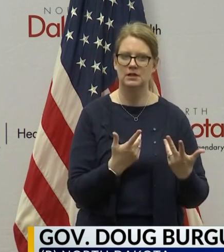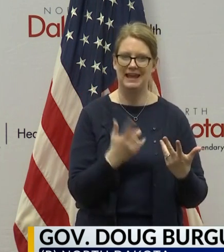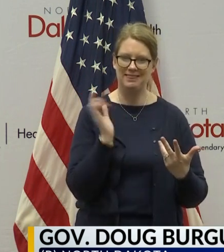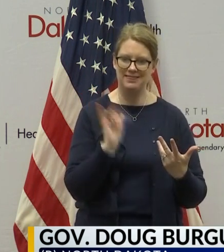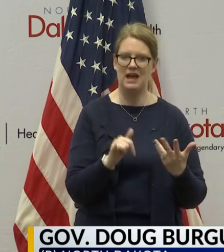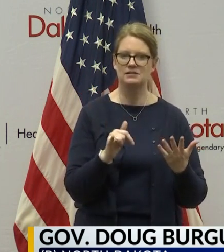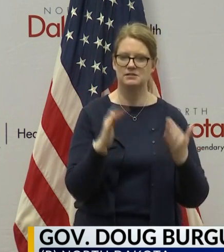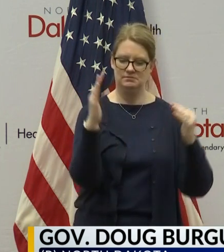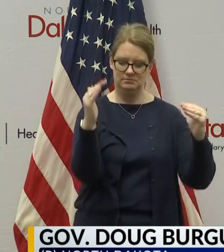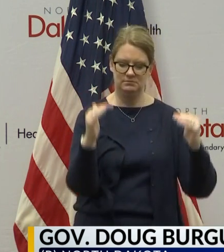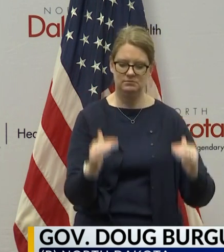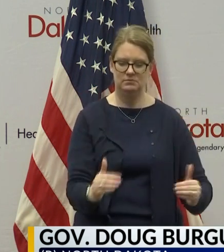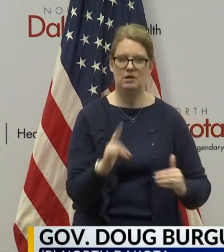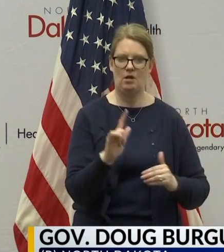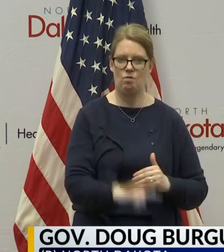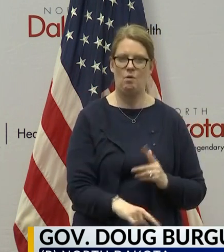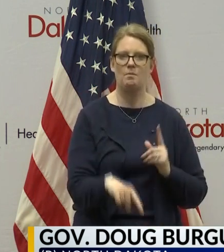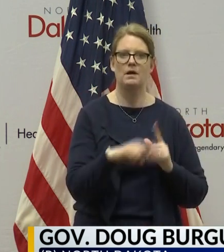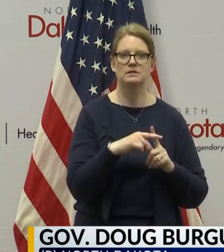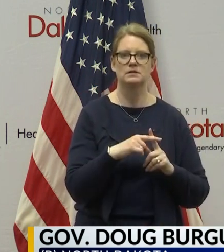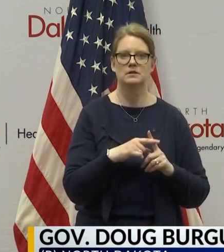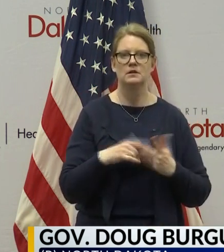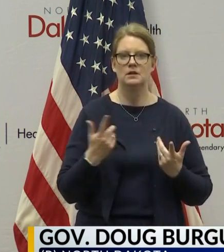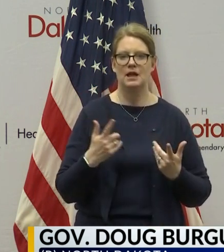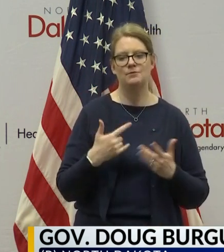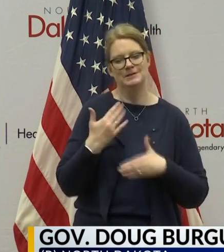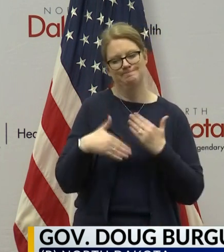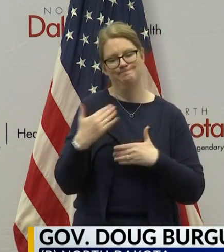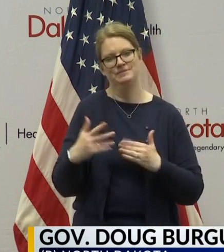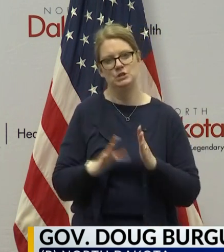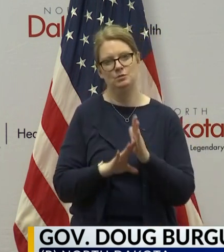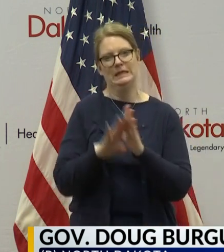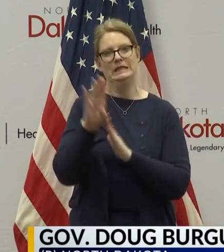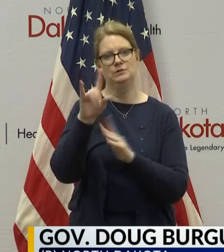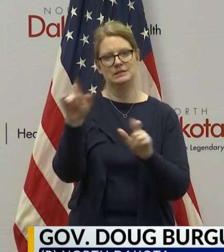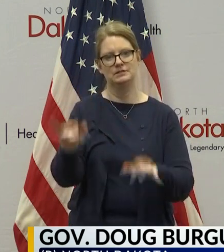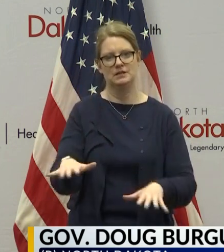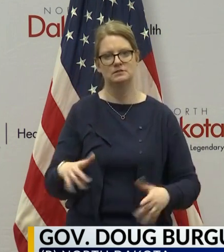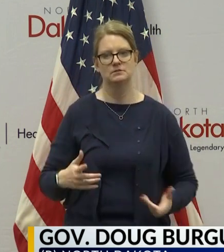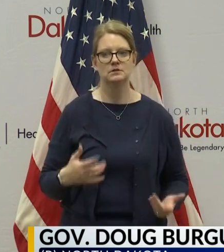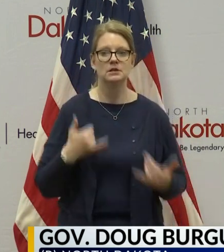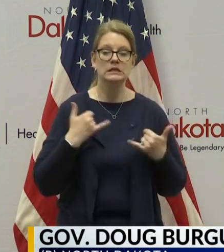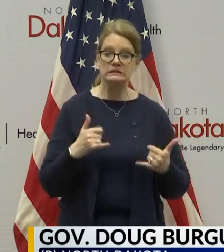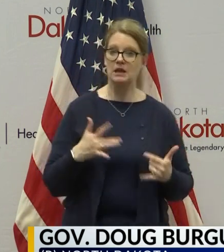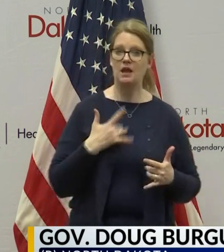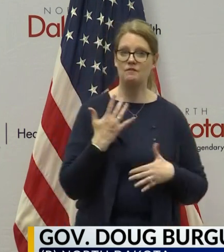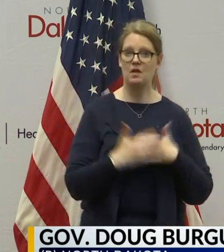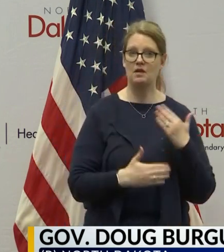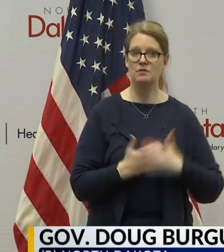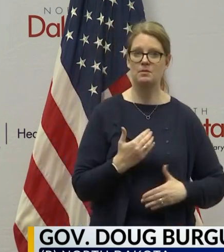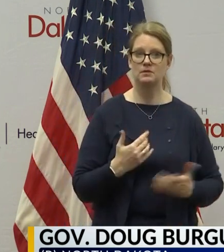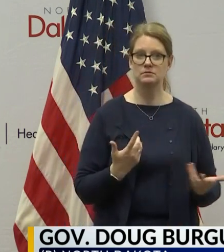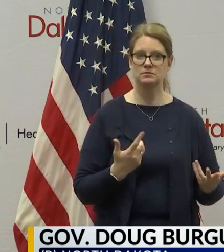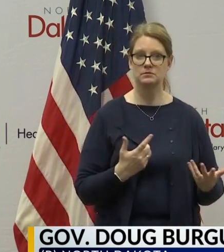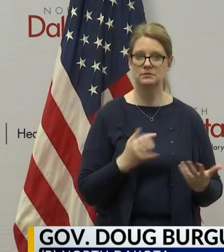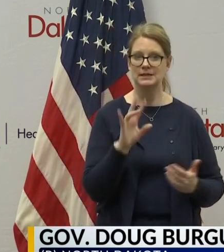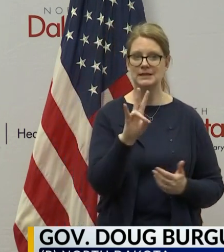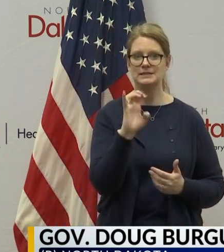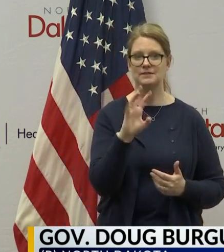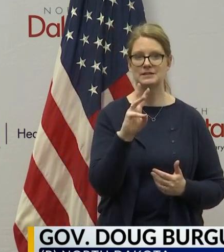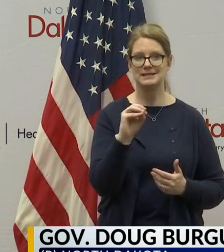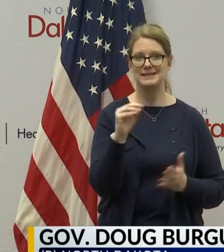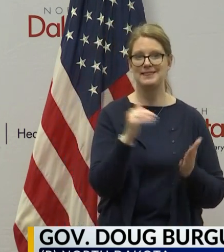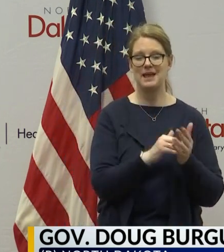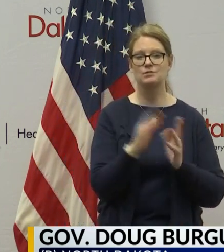positive rate today, and we've moved fast on increasing our testing. So I feel comfortable where we are. You know, North Dakota's got 760